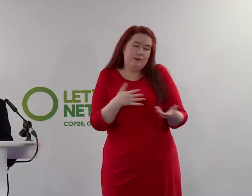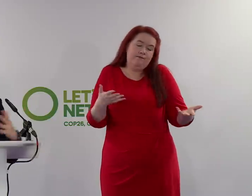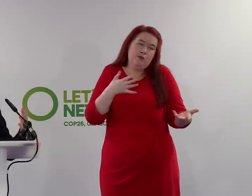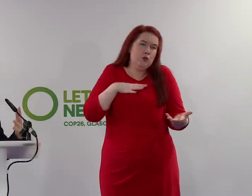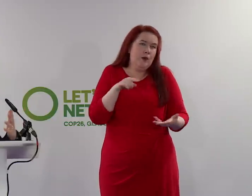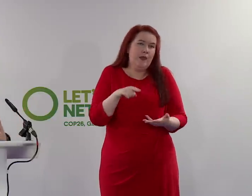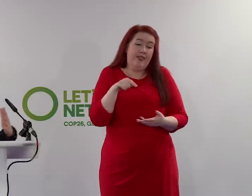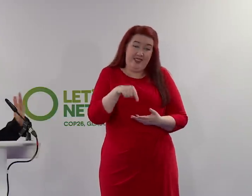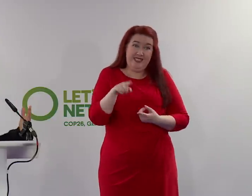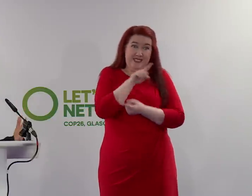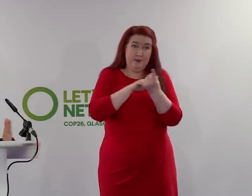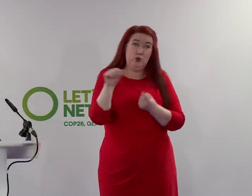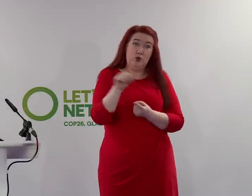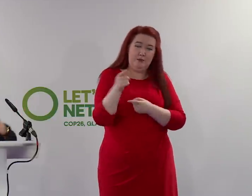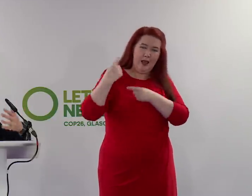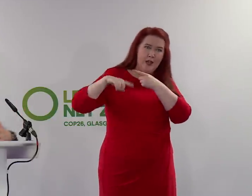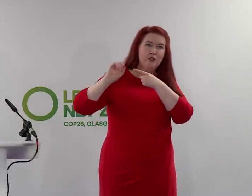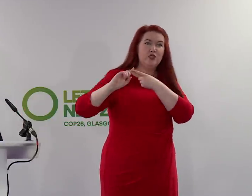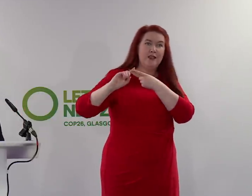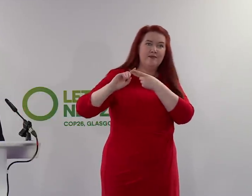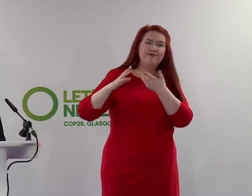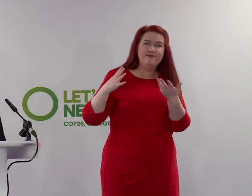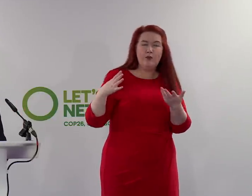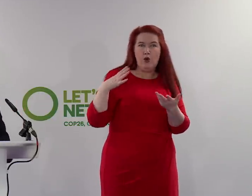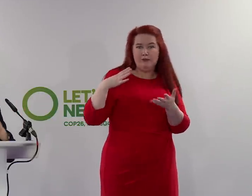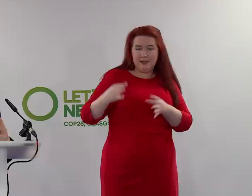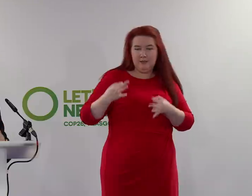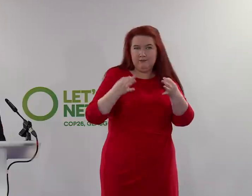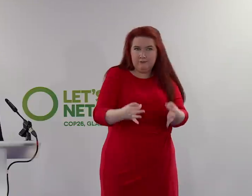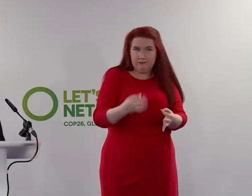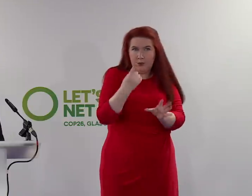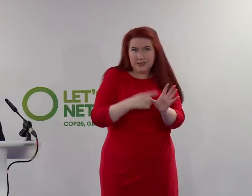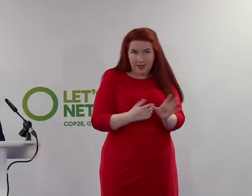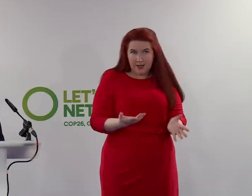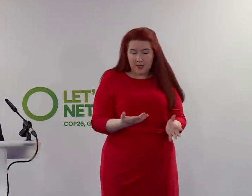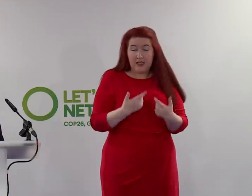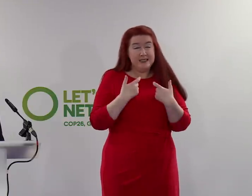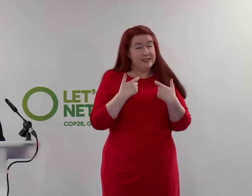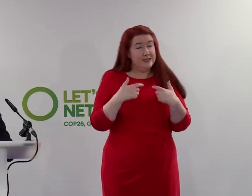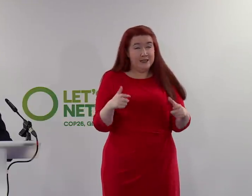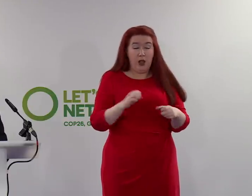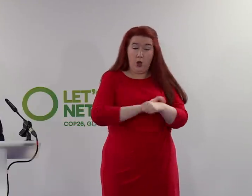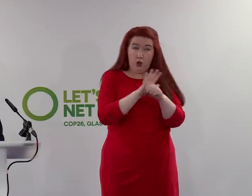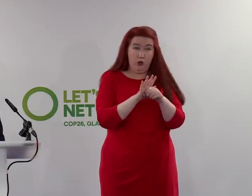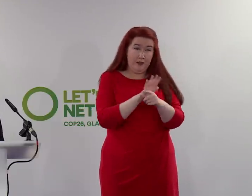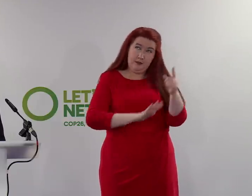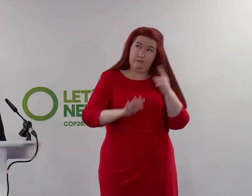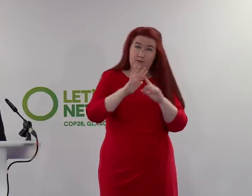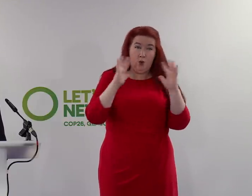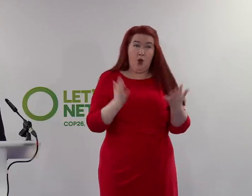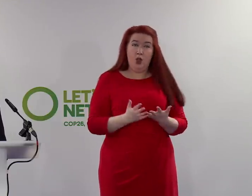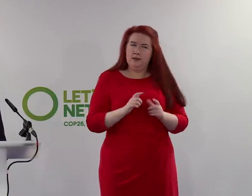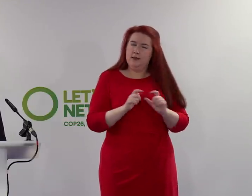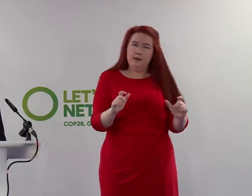summit was meant to take place last year and had to be delayed. We're still in the grip of a global pandemic. The importance of